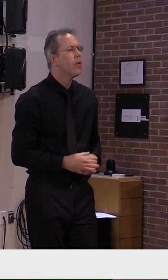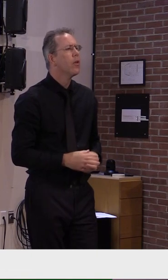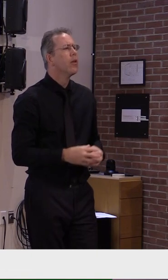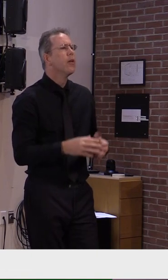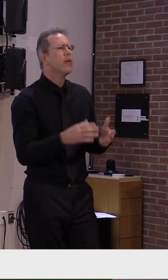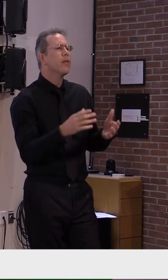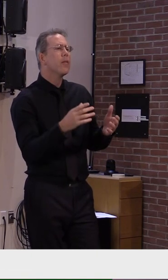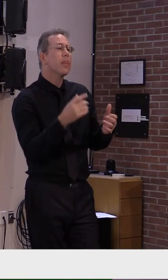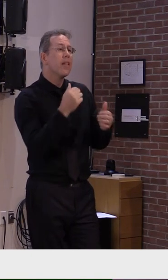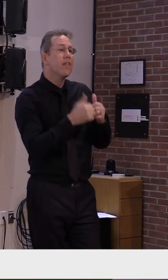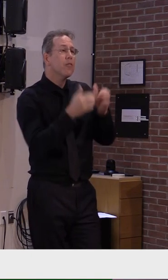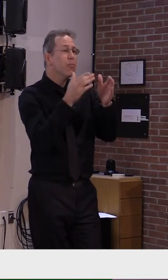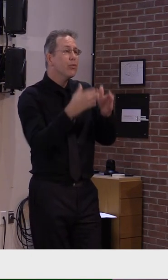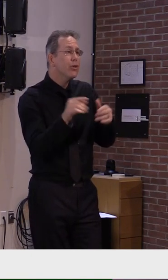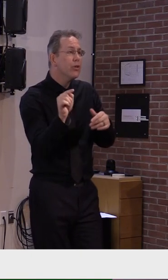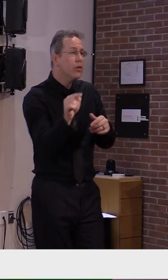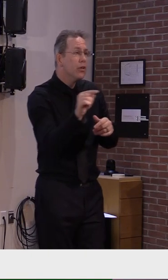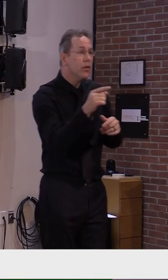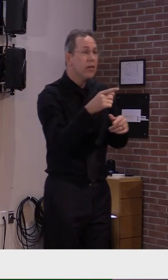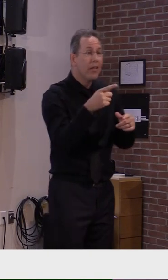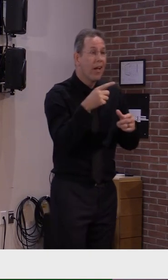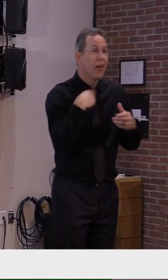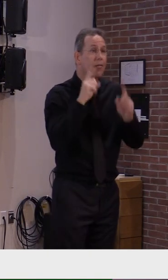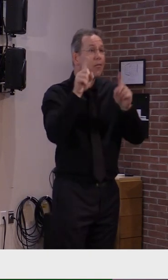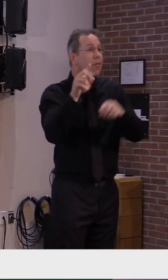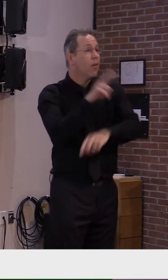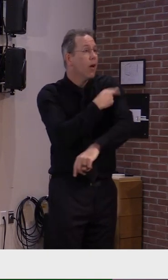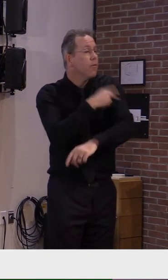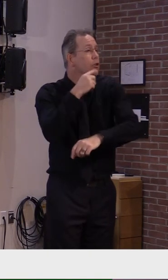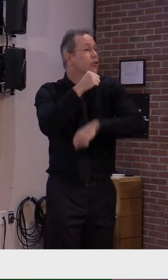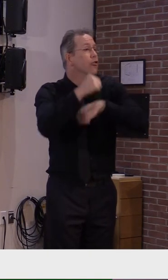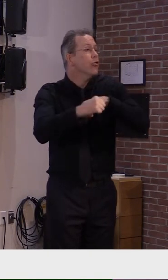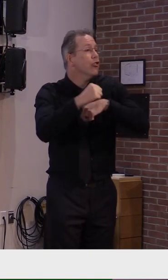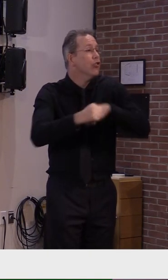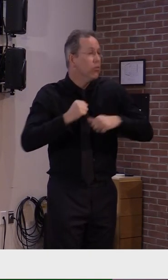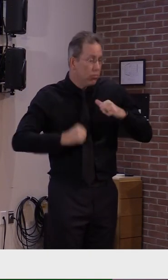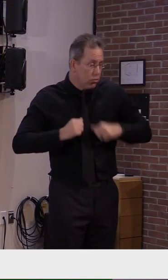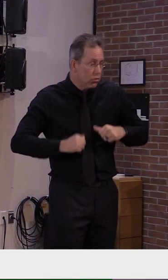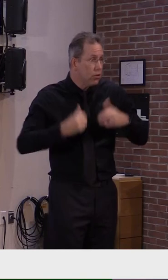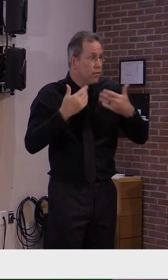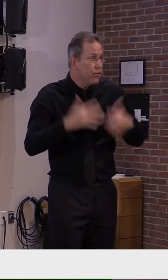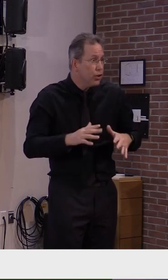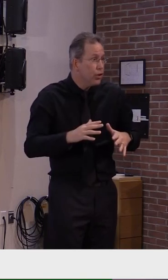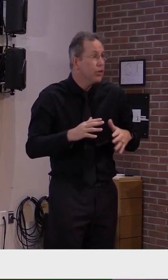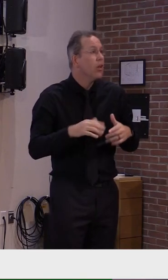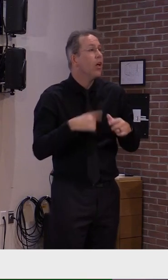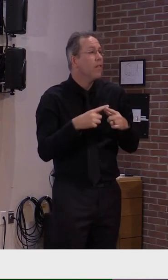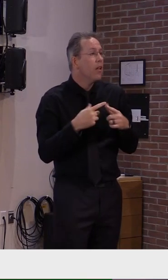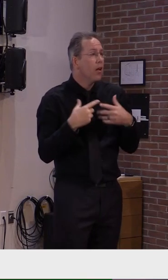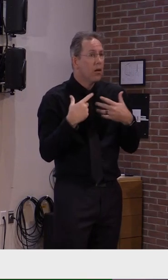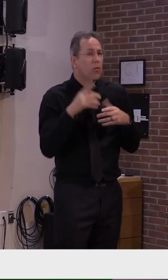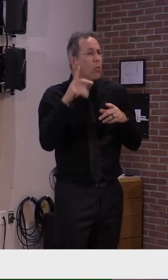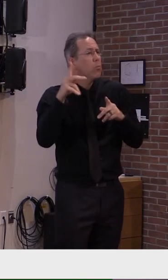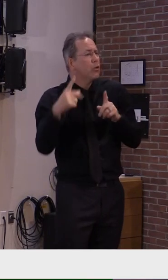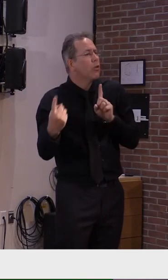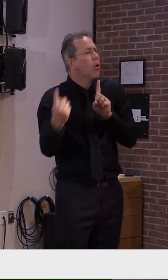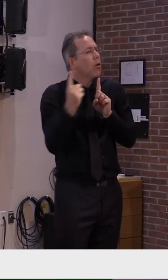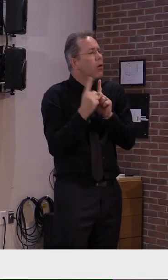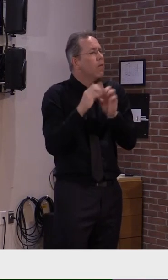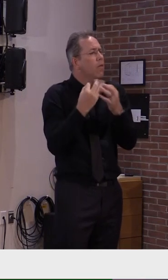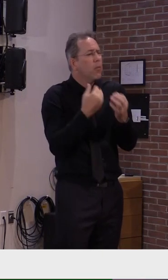same-day surgery or ambulatory procedure. One consistent support person may be